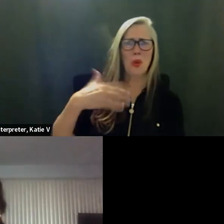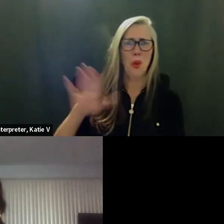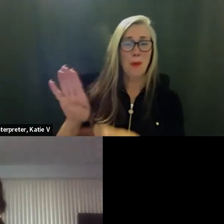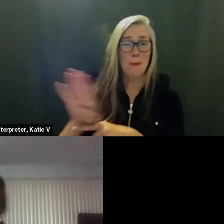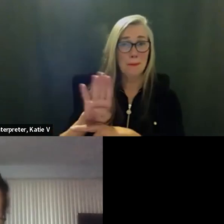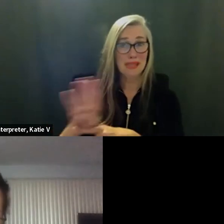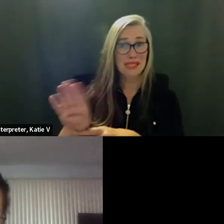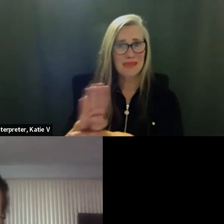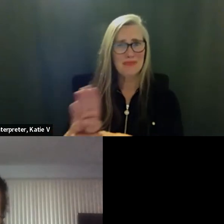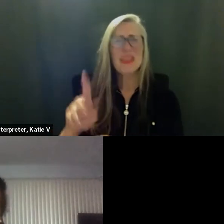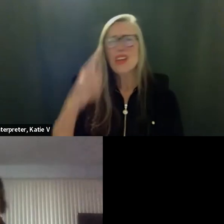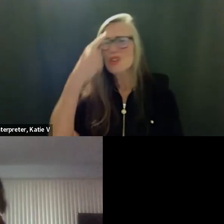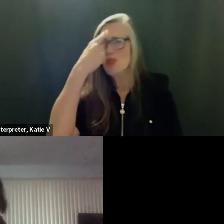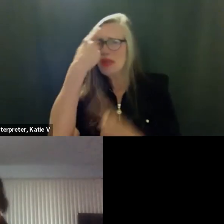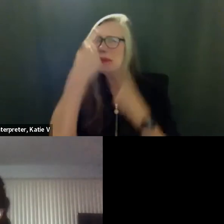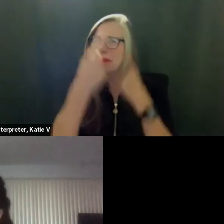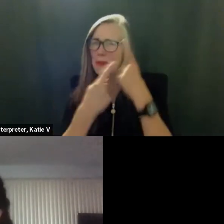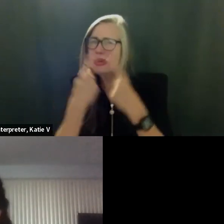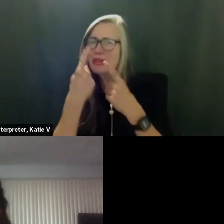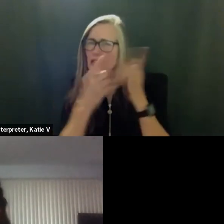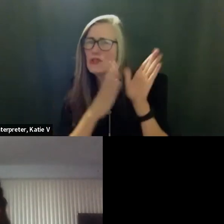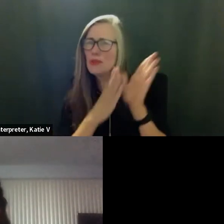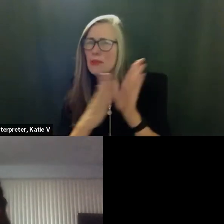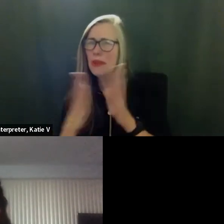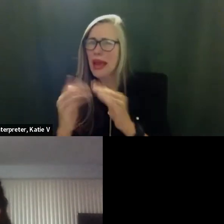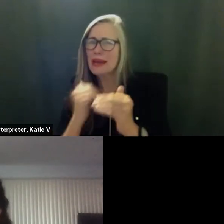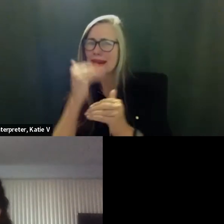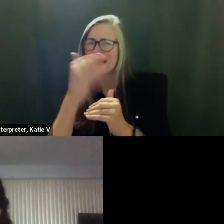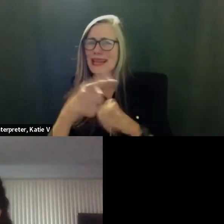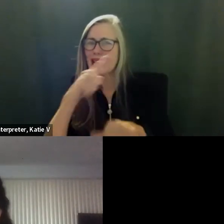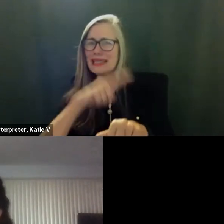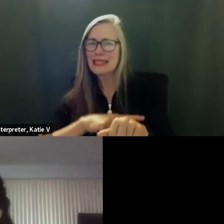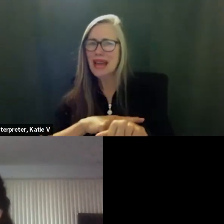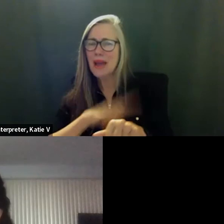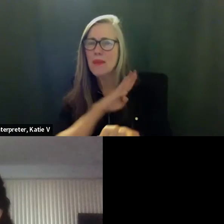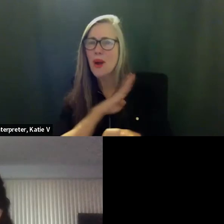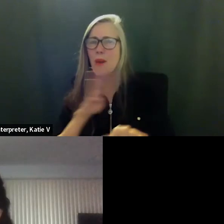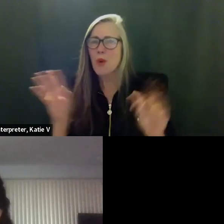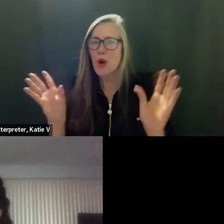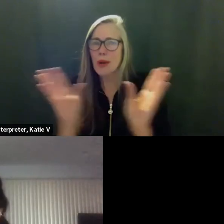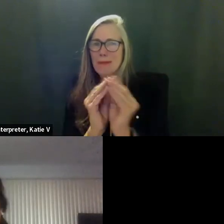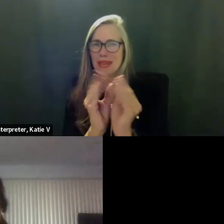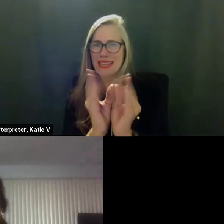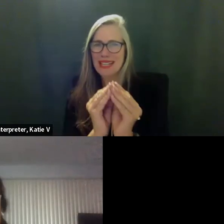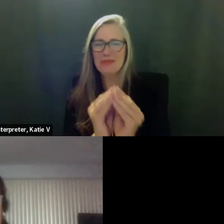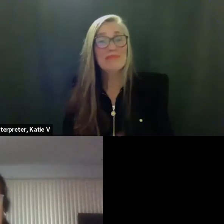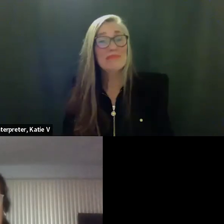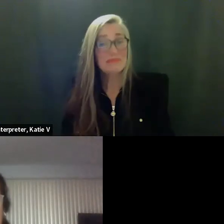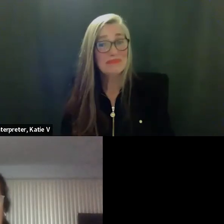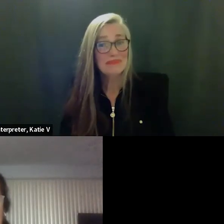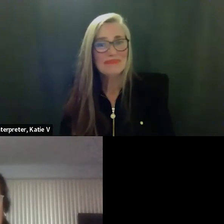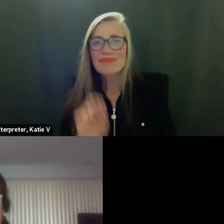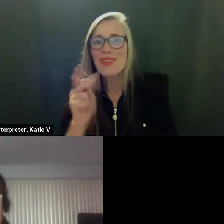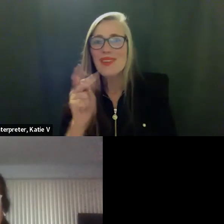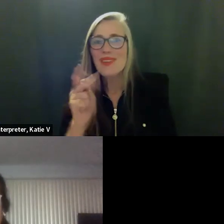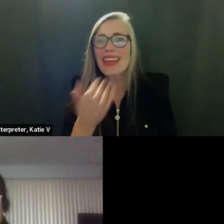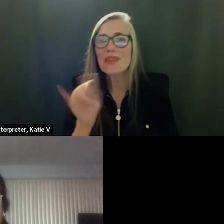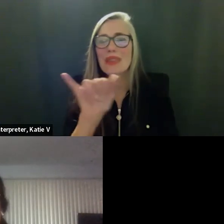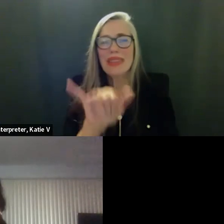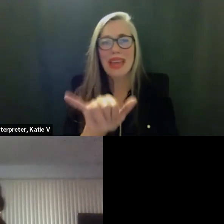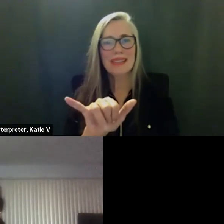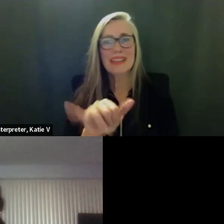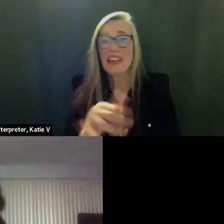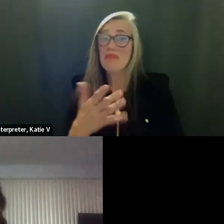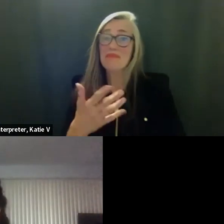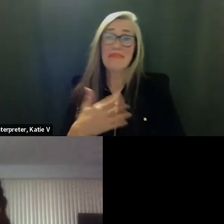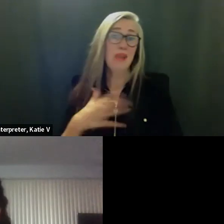for us to start considering that maybe at the next board meeting okay thank you thank you for that um and then so with that that